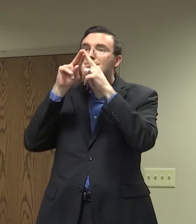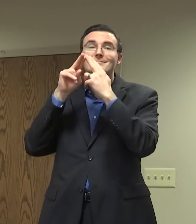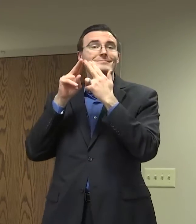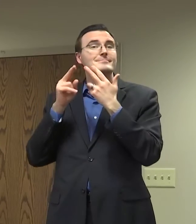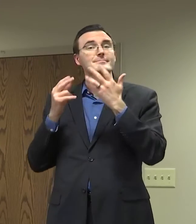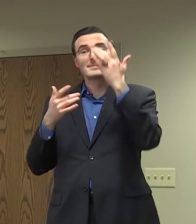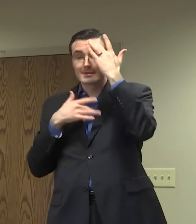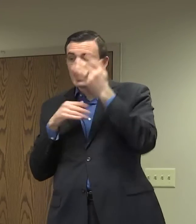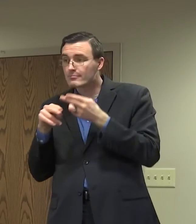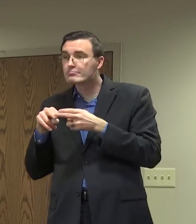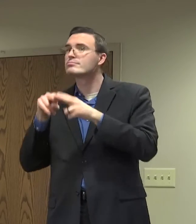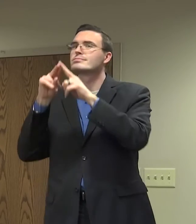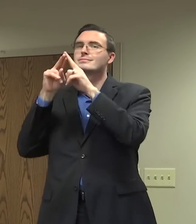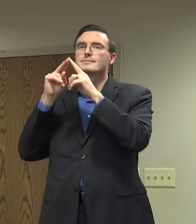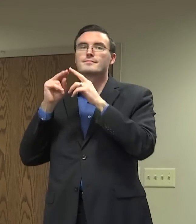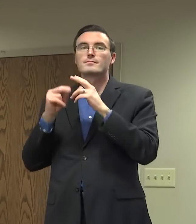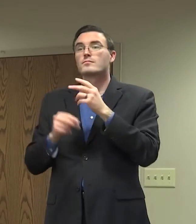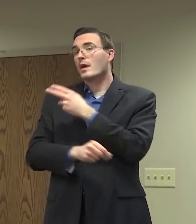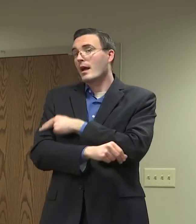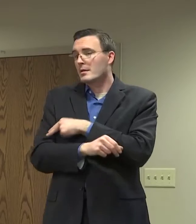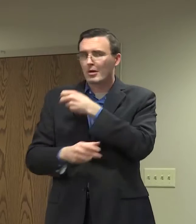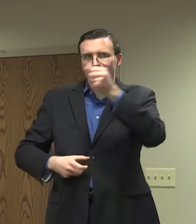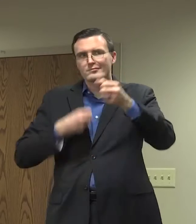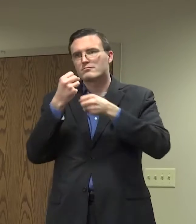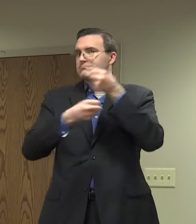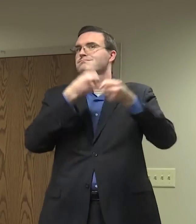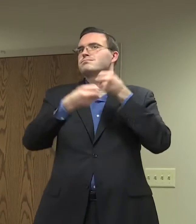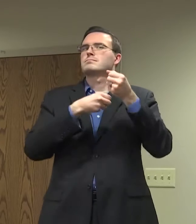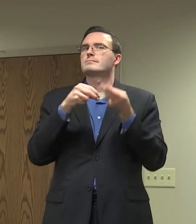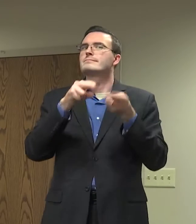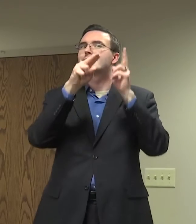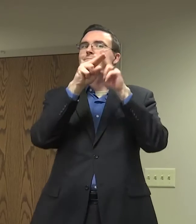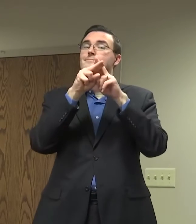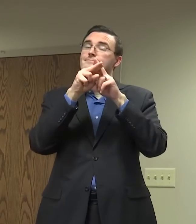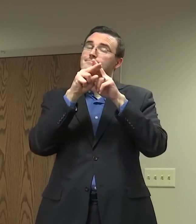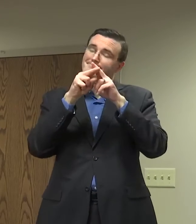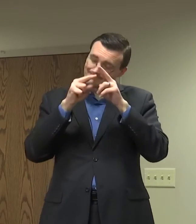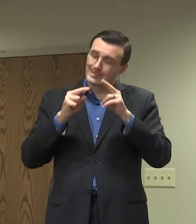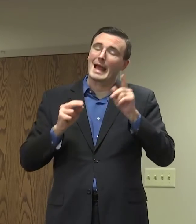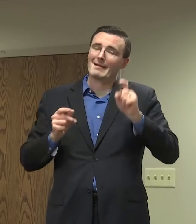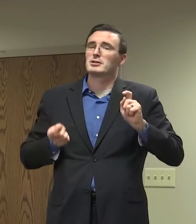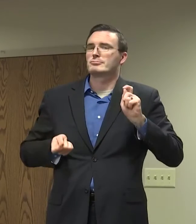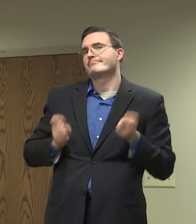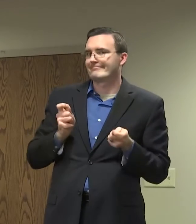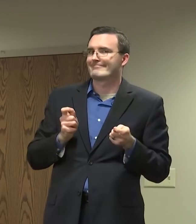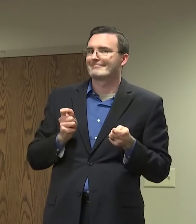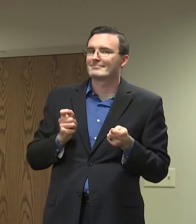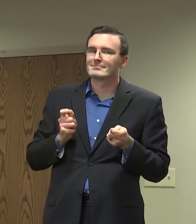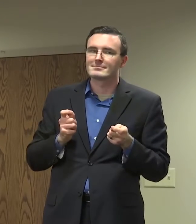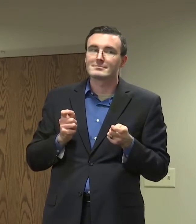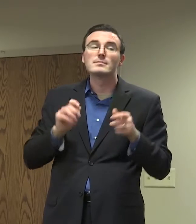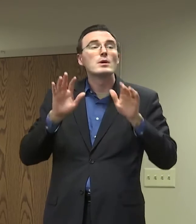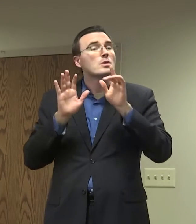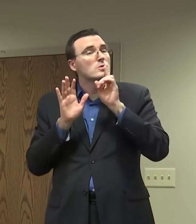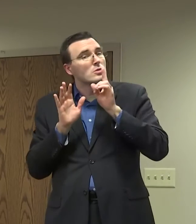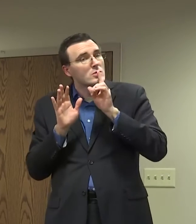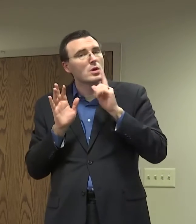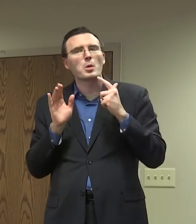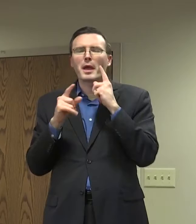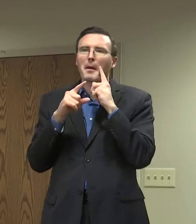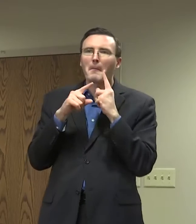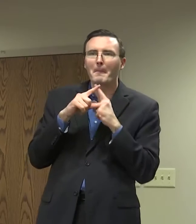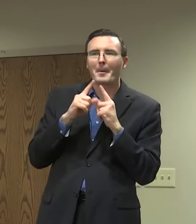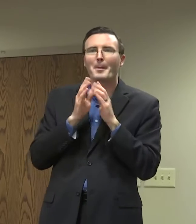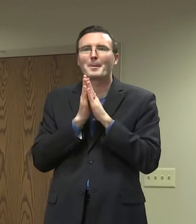rate, or hospitalizations associated with COVID. So while we're cautiously optimistic, we have to be vigilant,